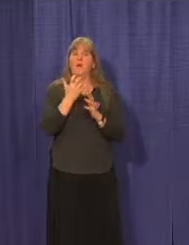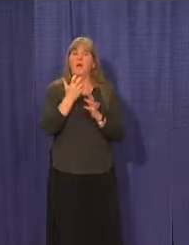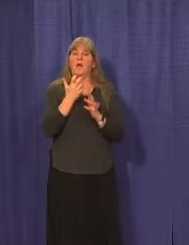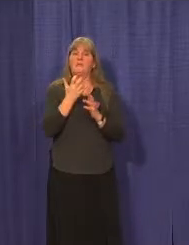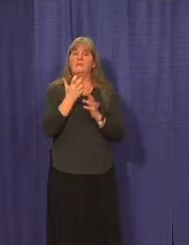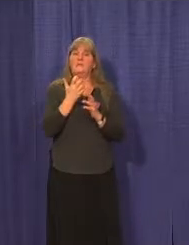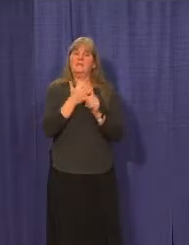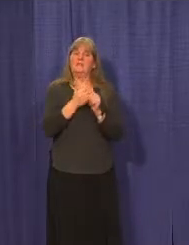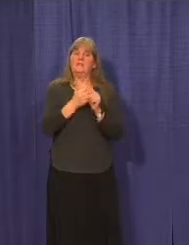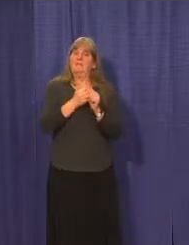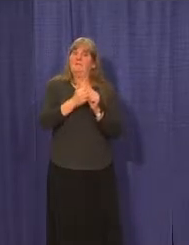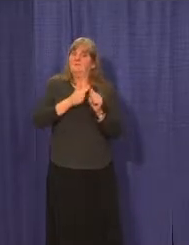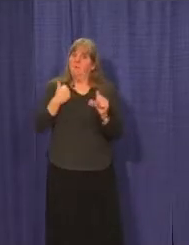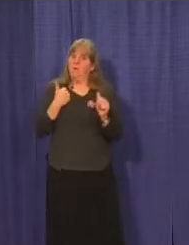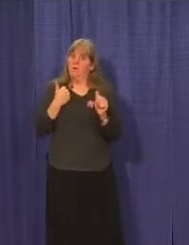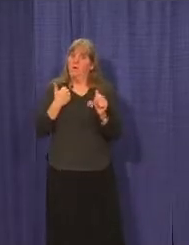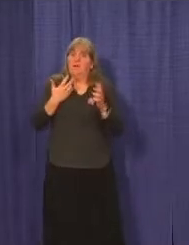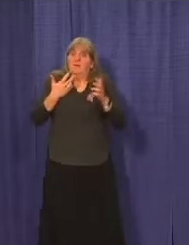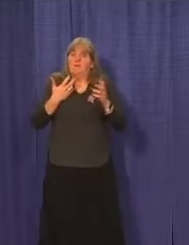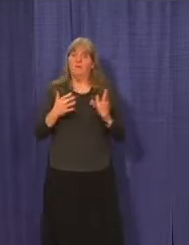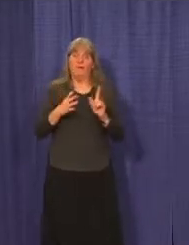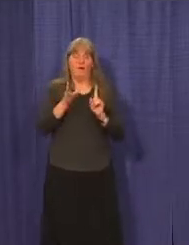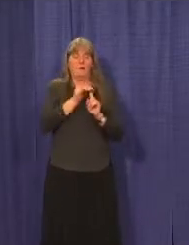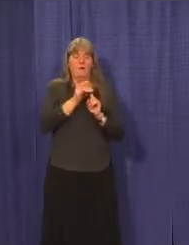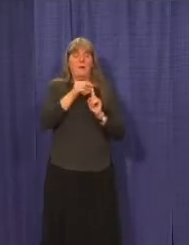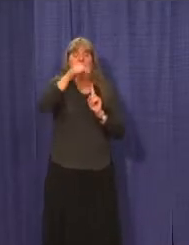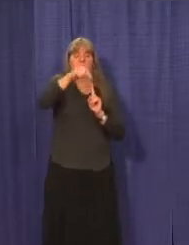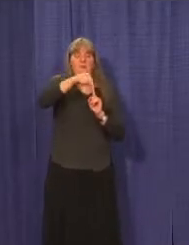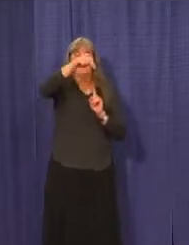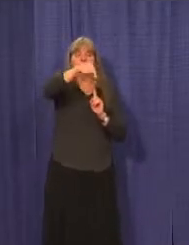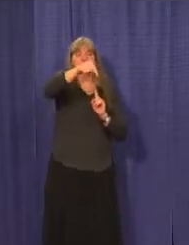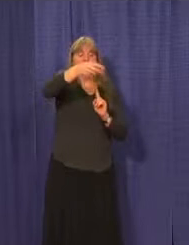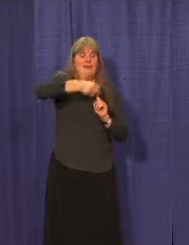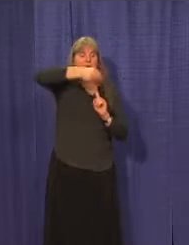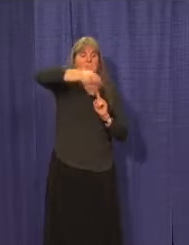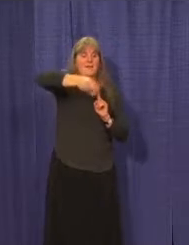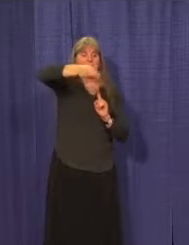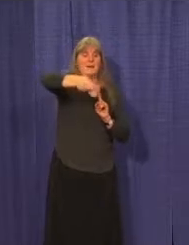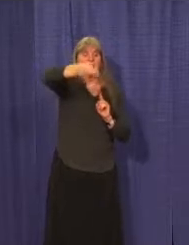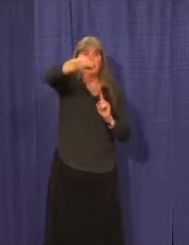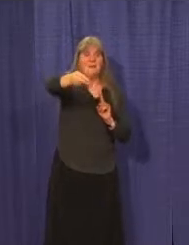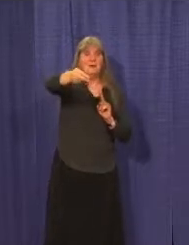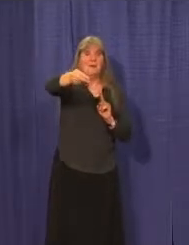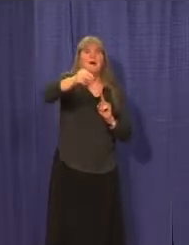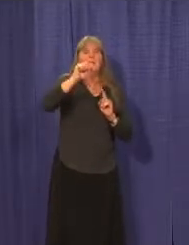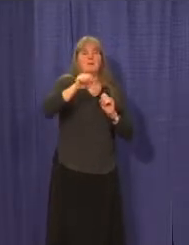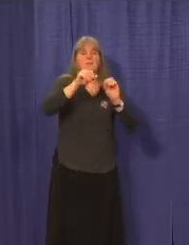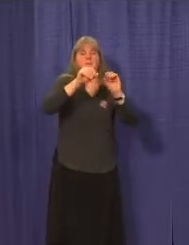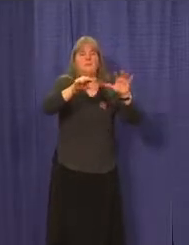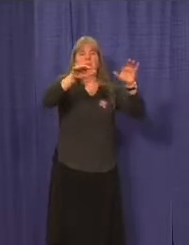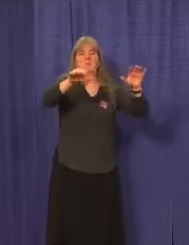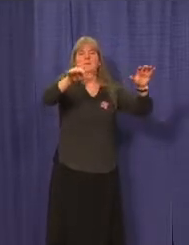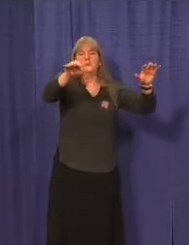connections that spread out in long, linear chains, suggesting that the virus is spreading out among people who are